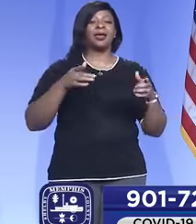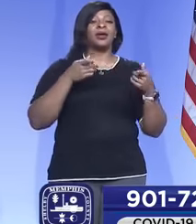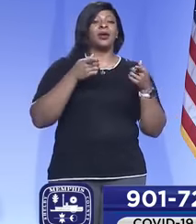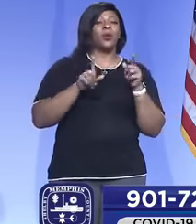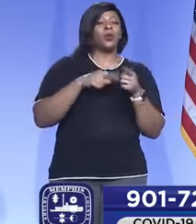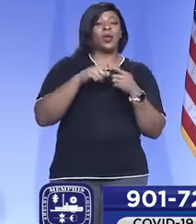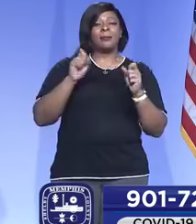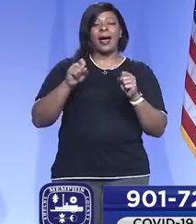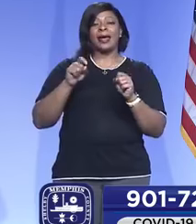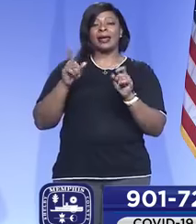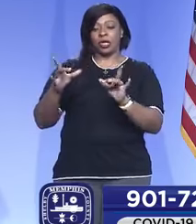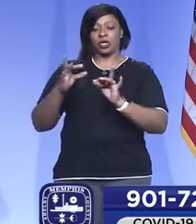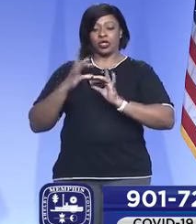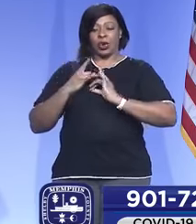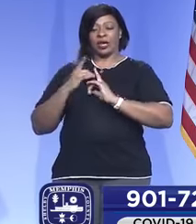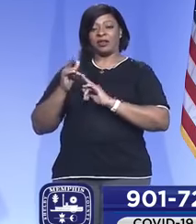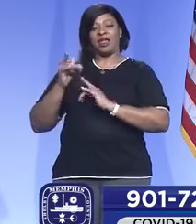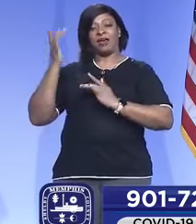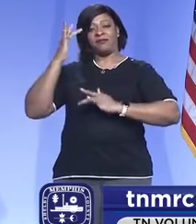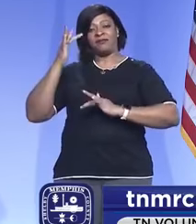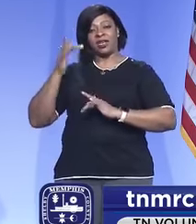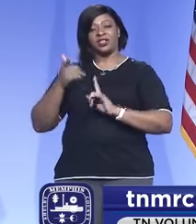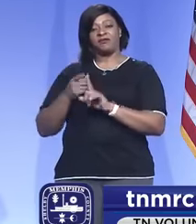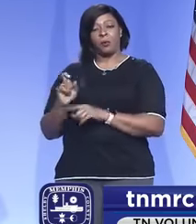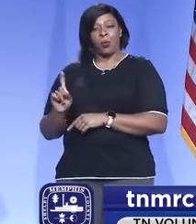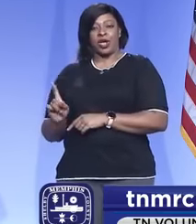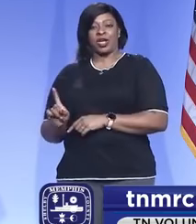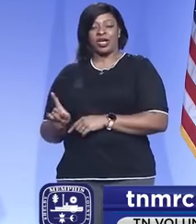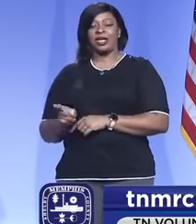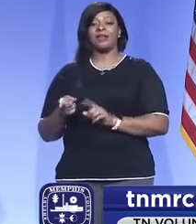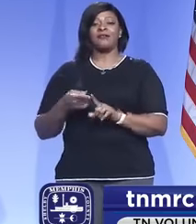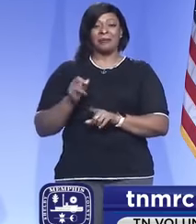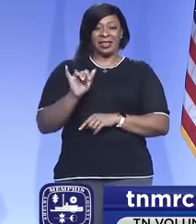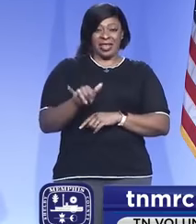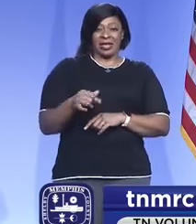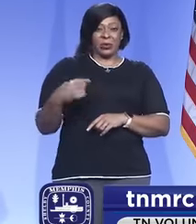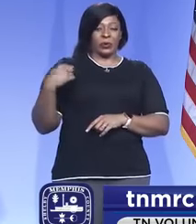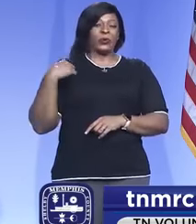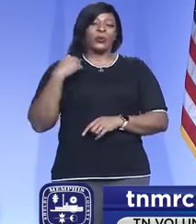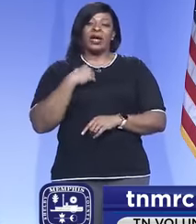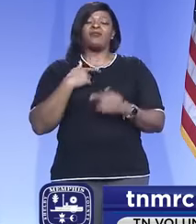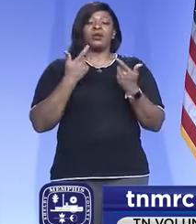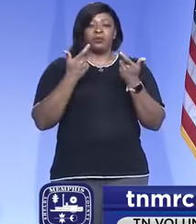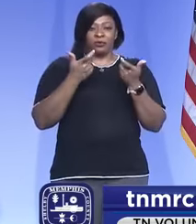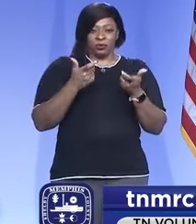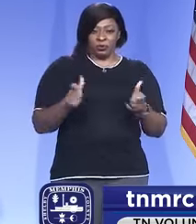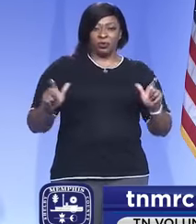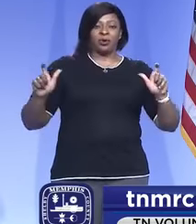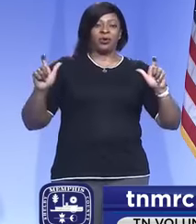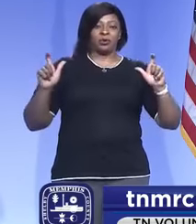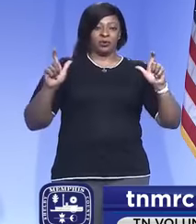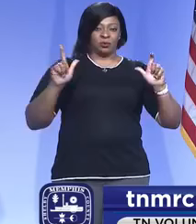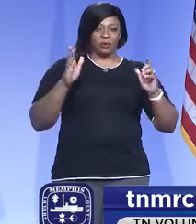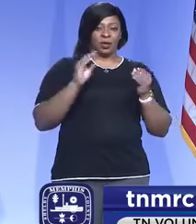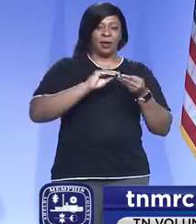likely to have contracted the infection. And within that, we have a large proportion of people who